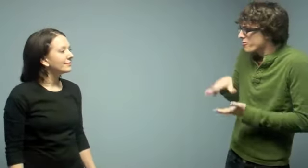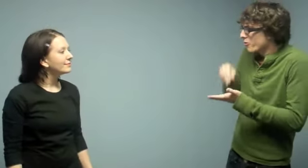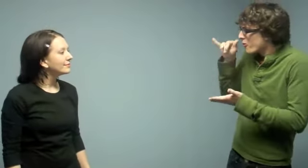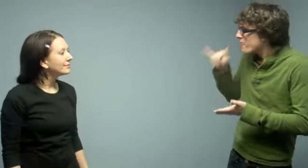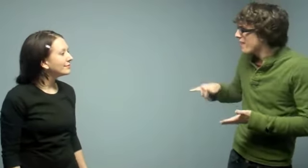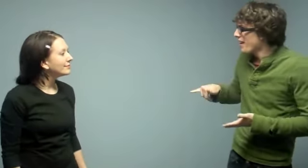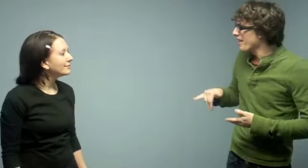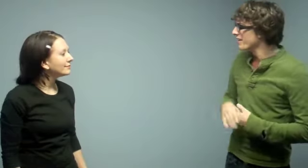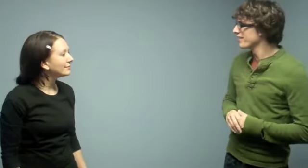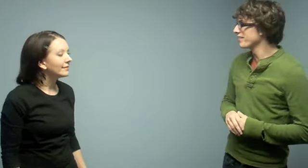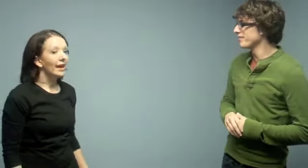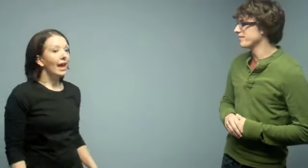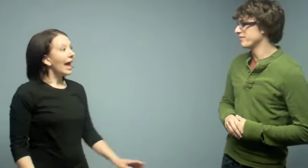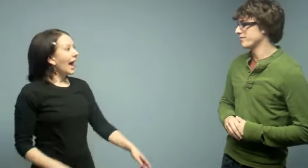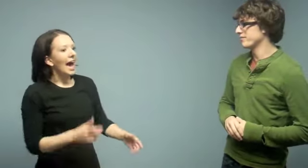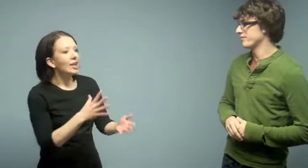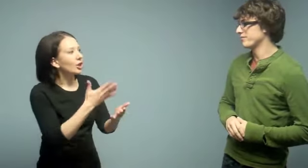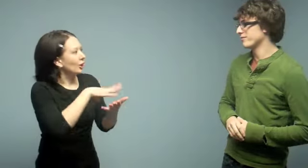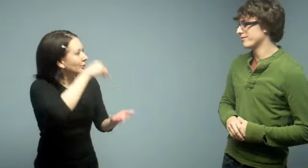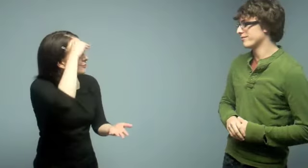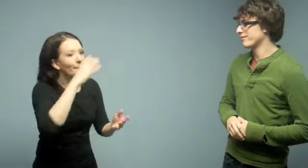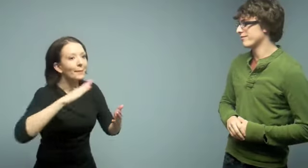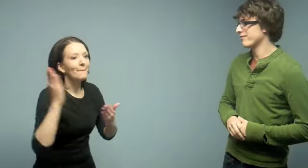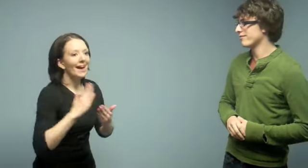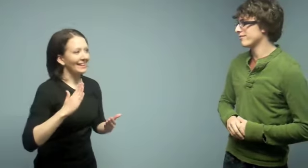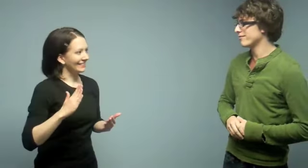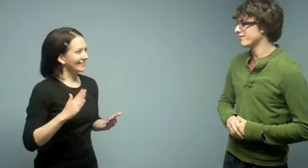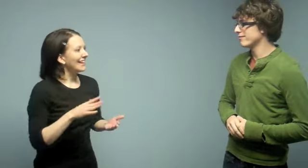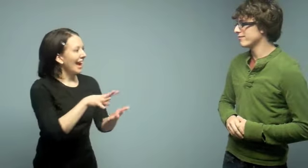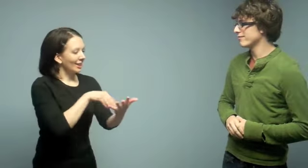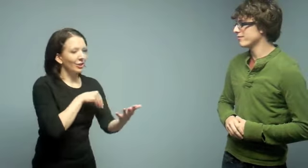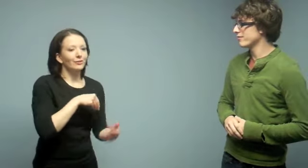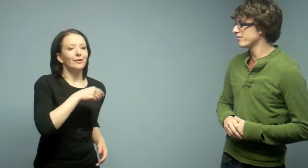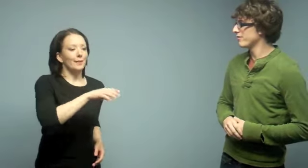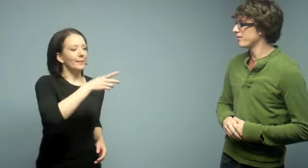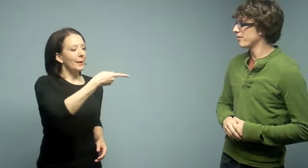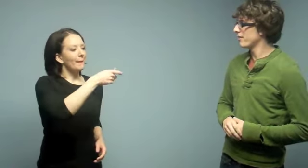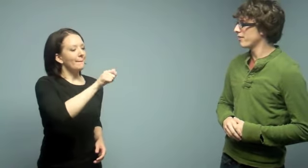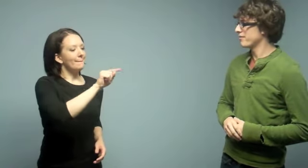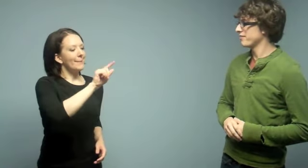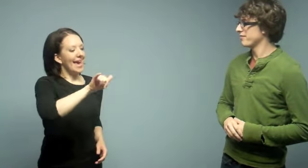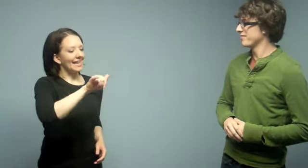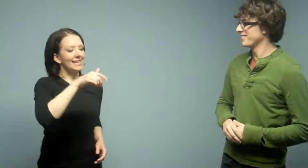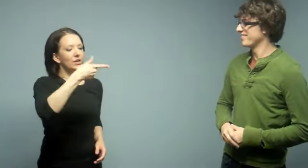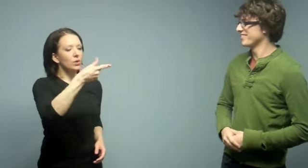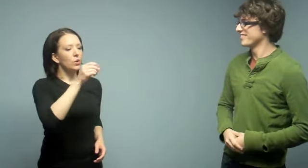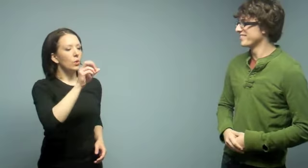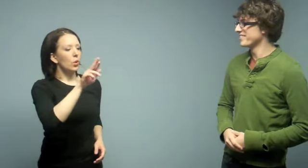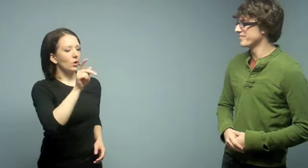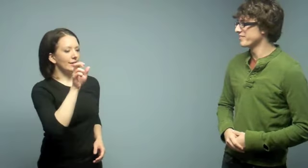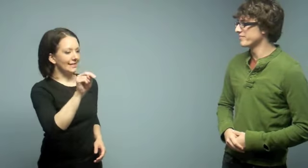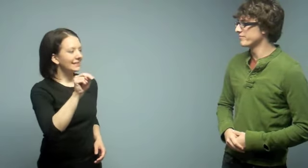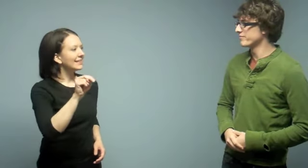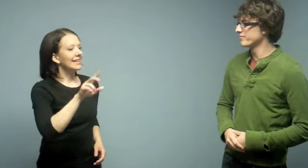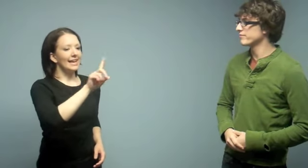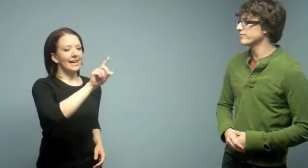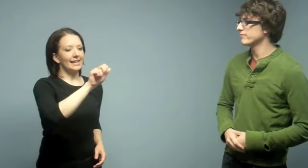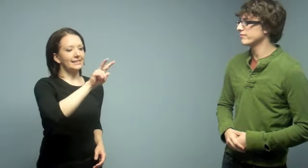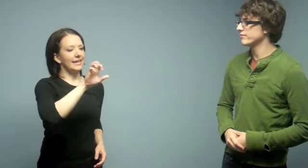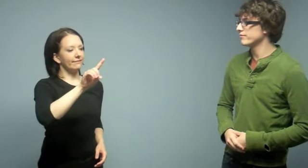you learn that? I learned from the best, learned from Patty Gordon and David